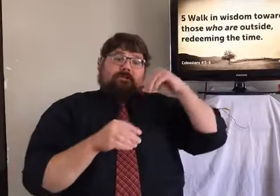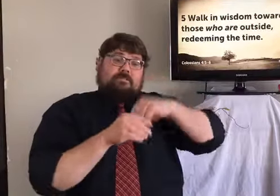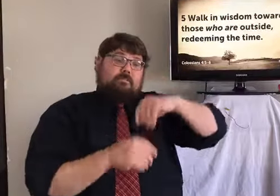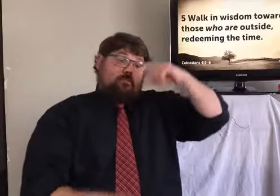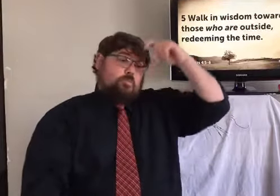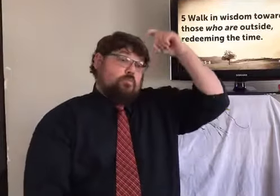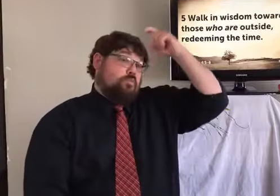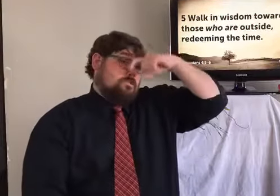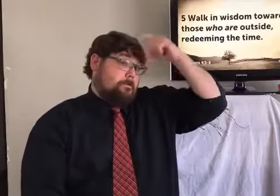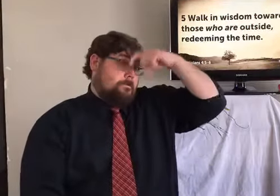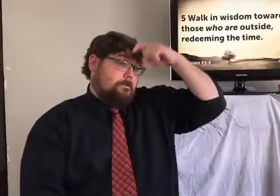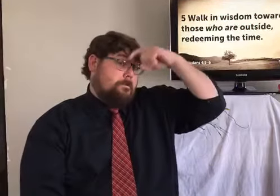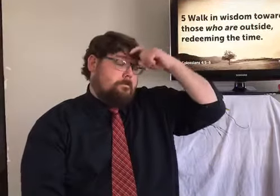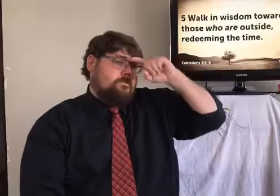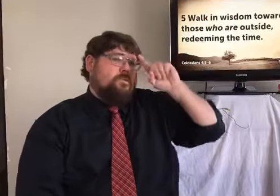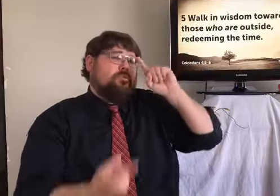It says, in wisdom